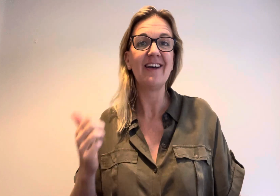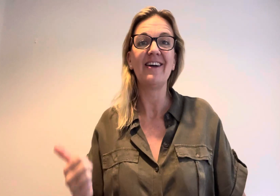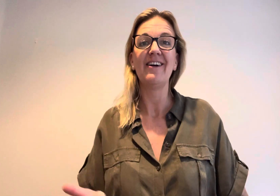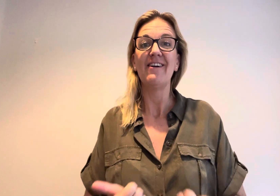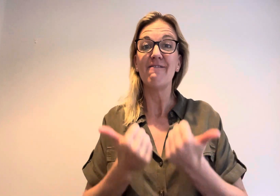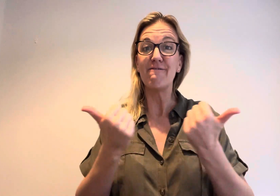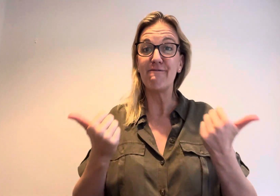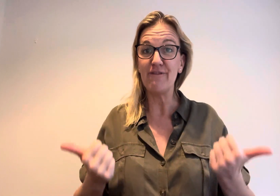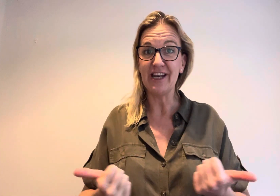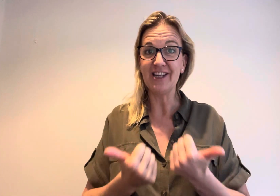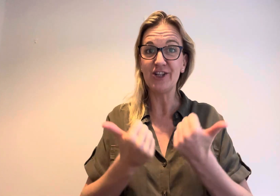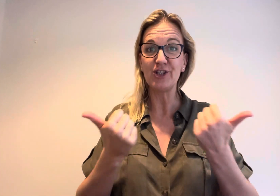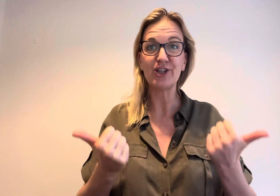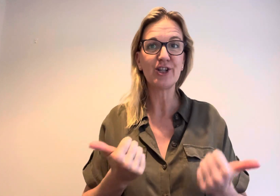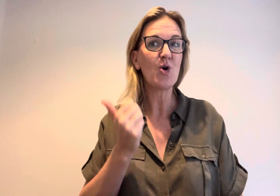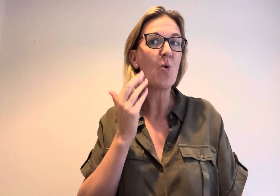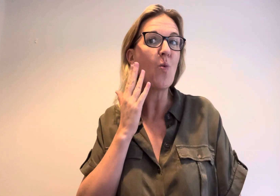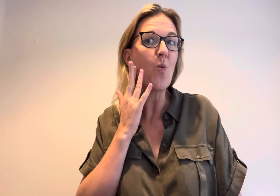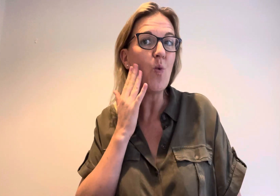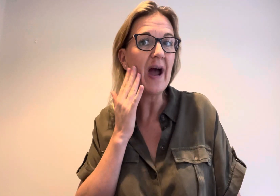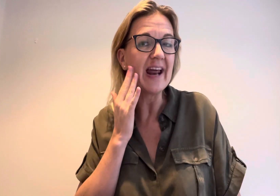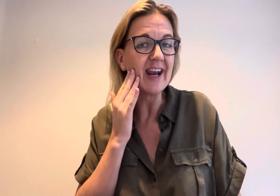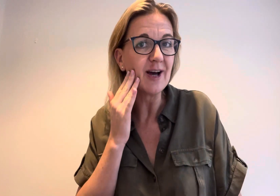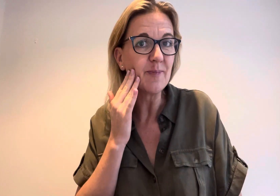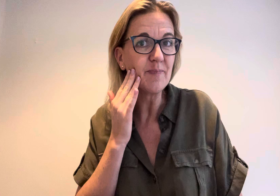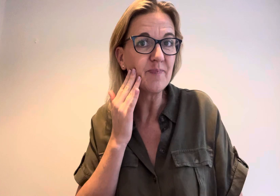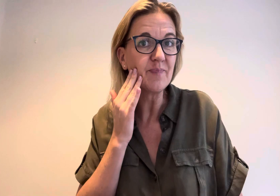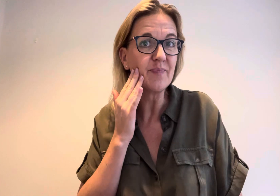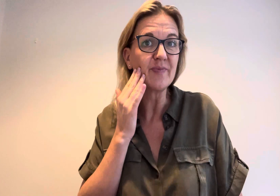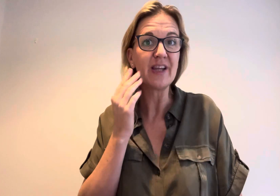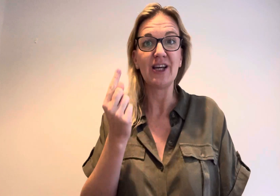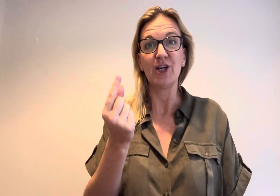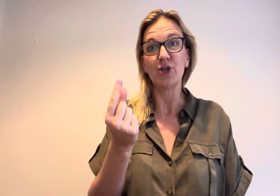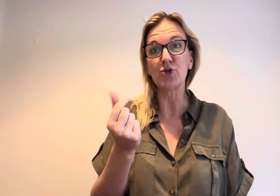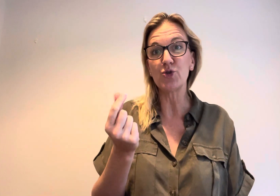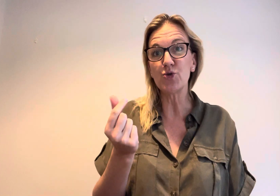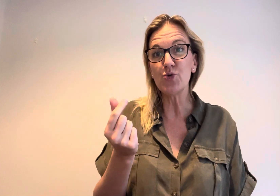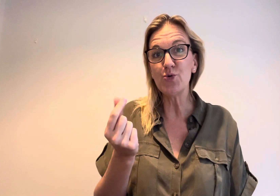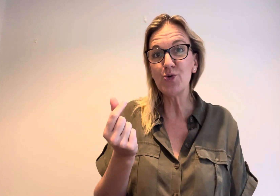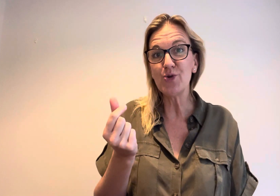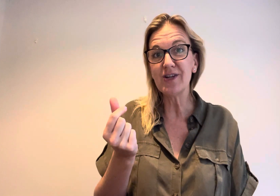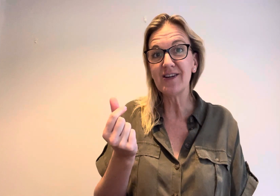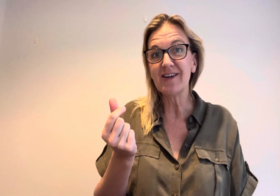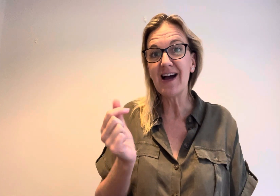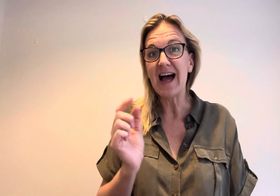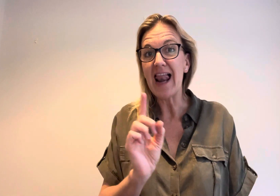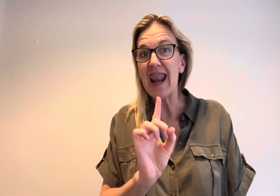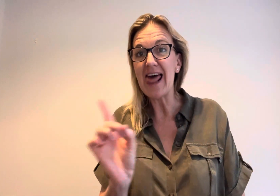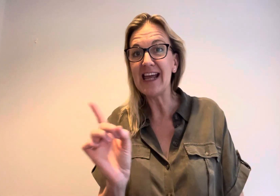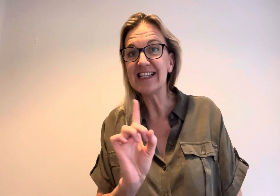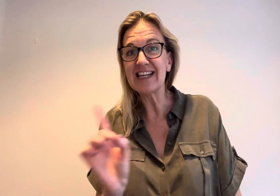Finished when? Soon, later,